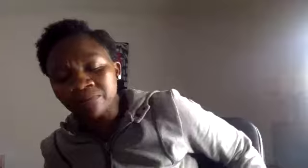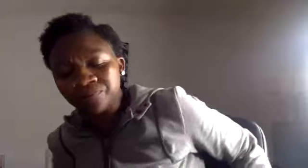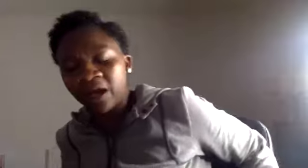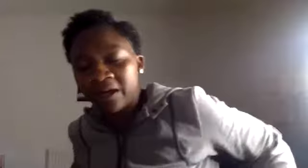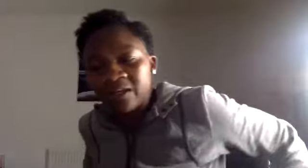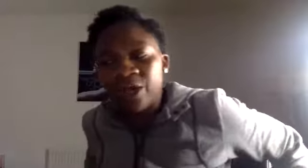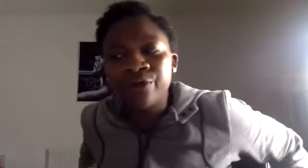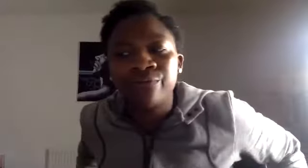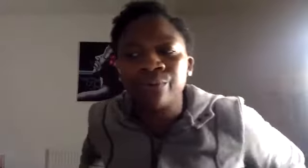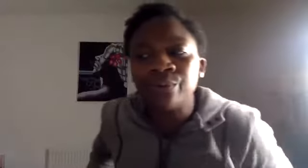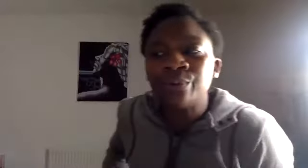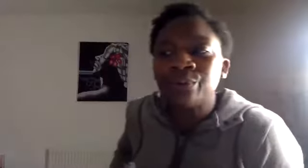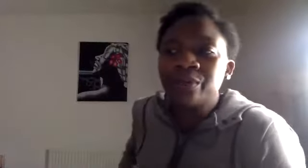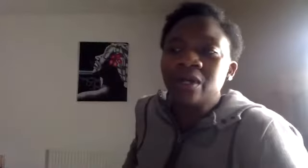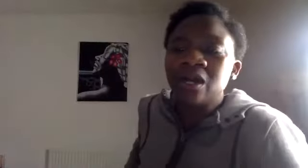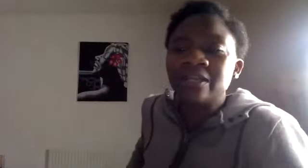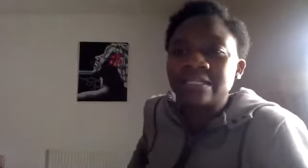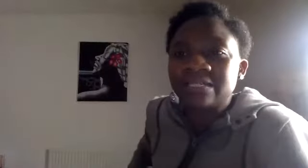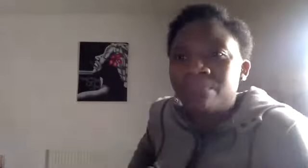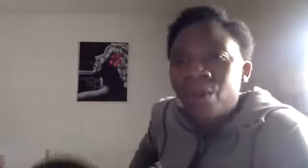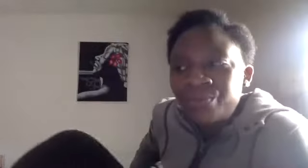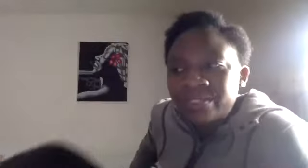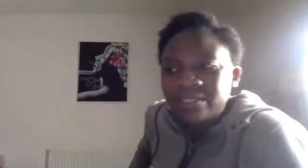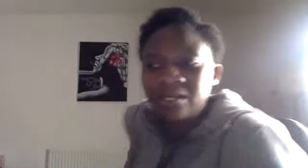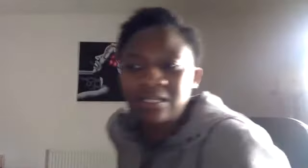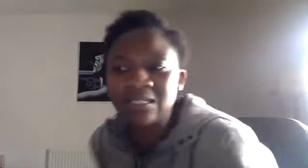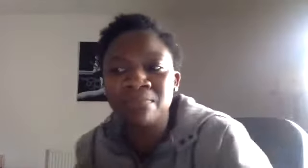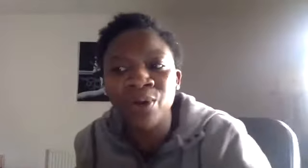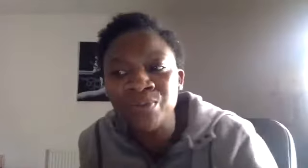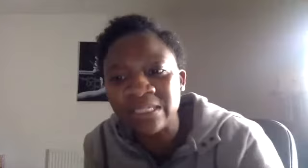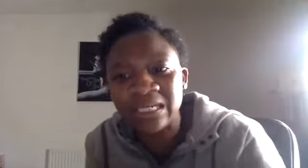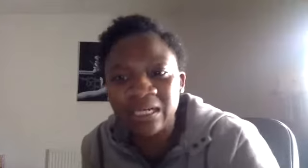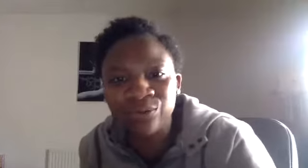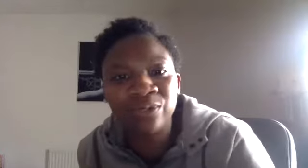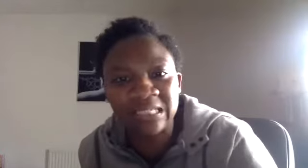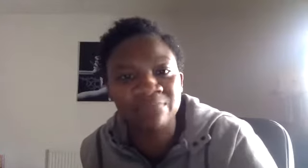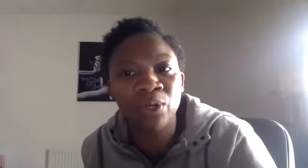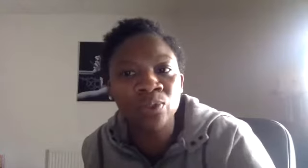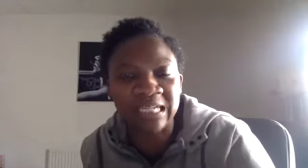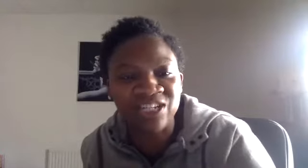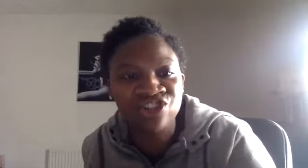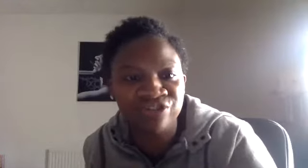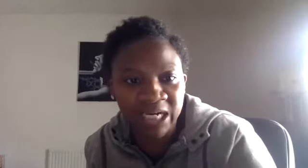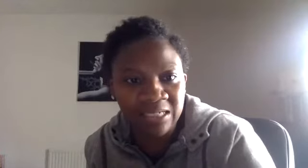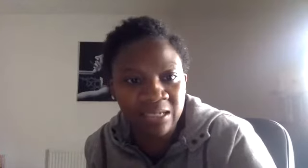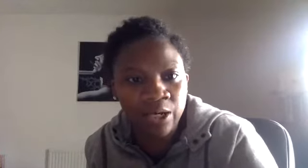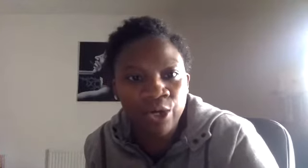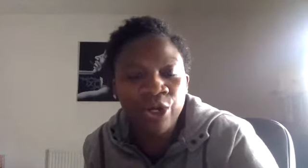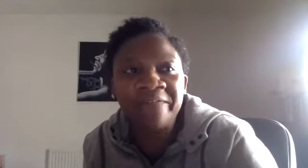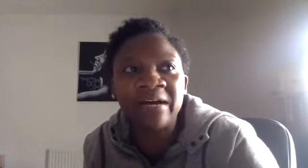I think that overall, this is most, this is most illnesses, most injuries. You know, if I